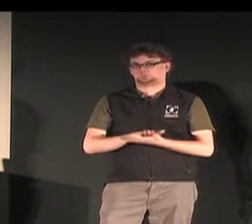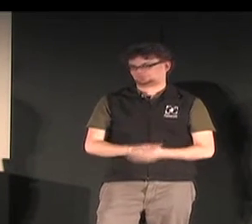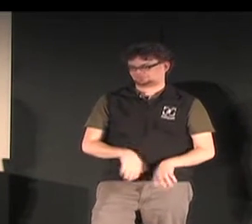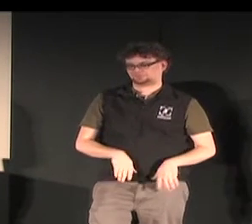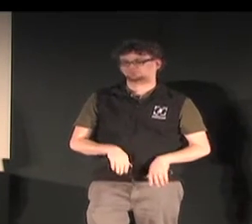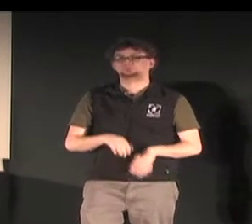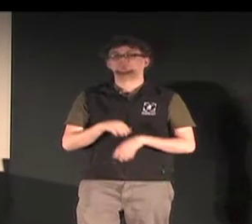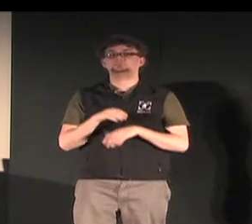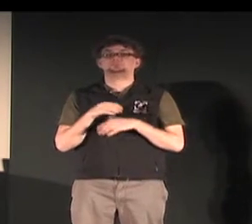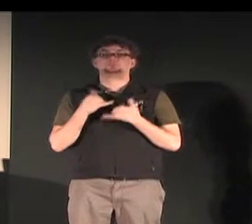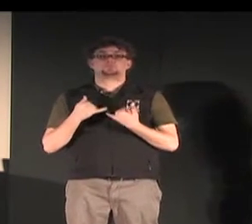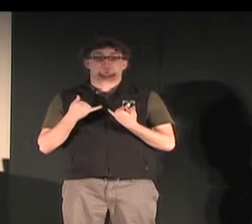in the 1800s.